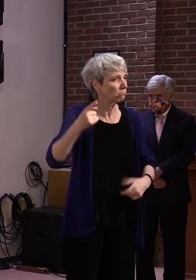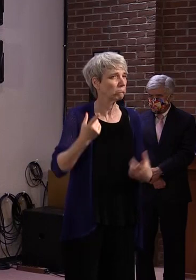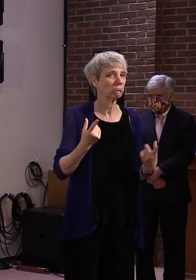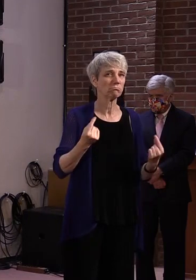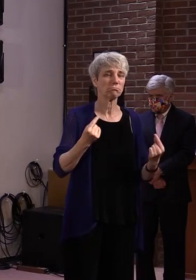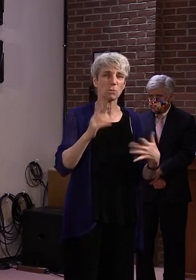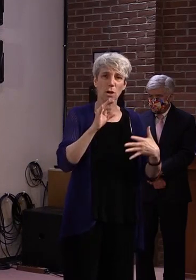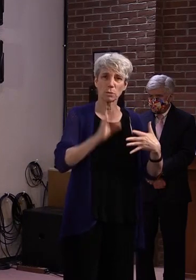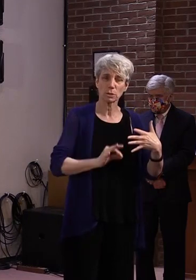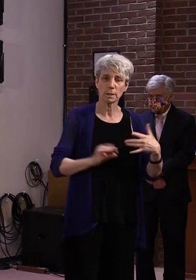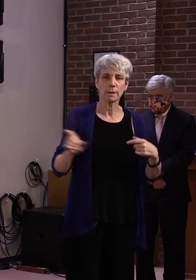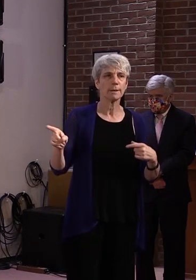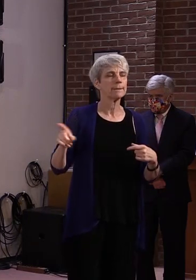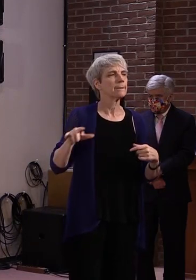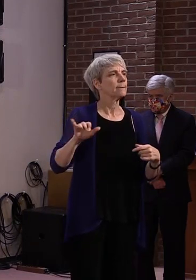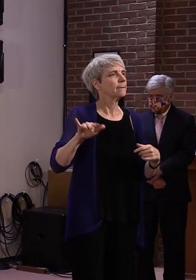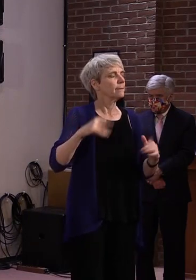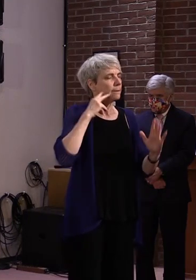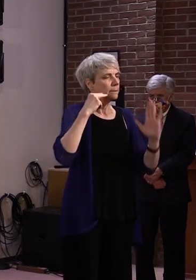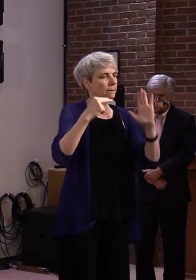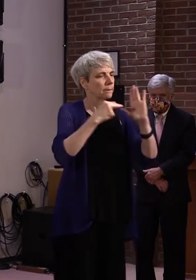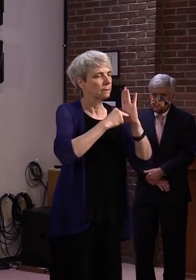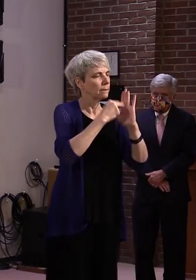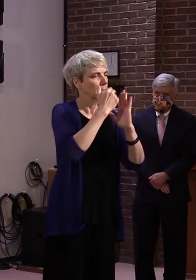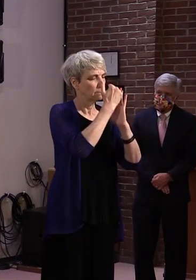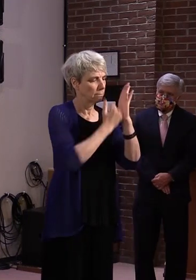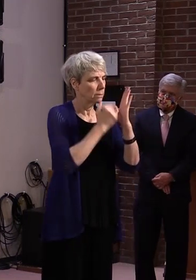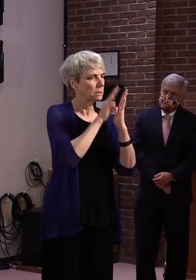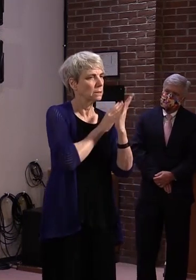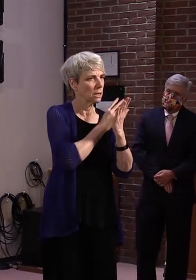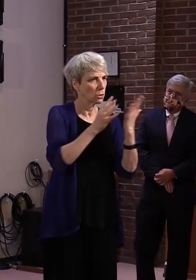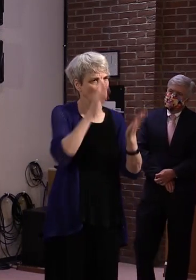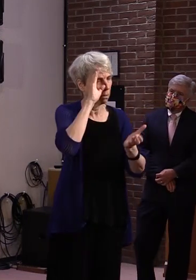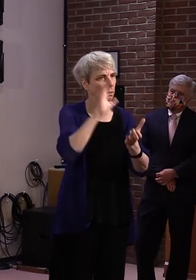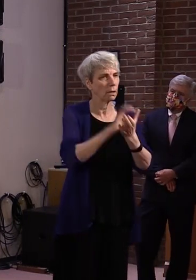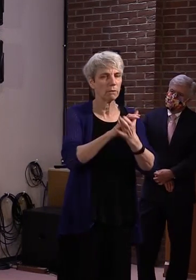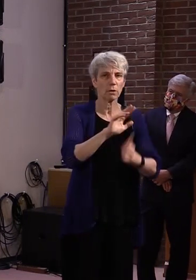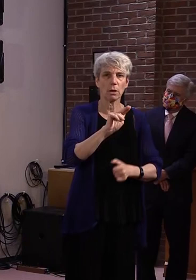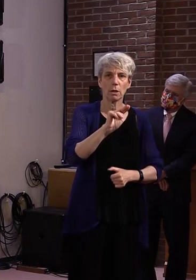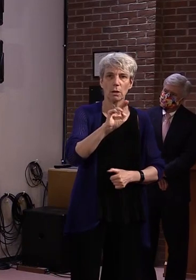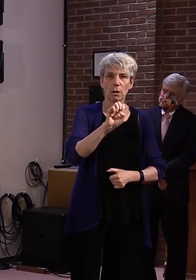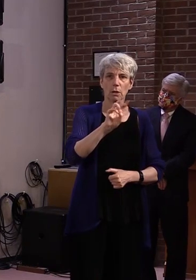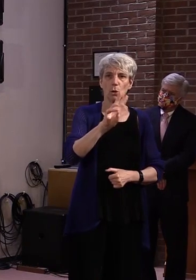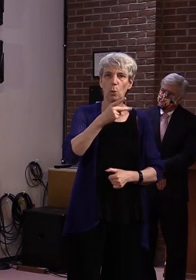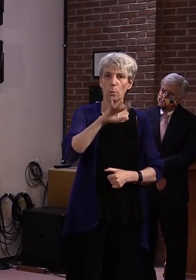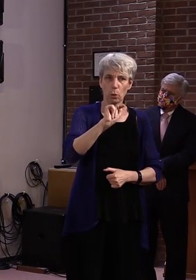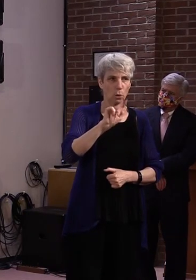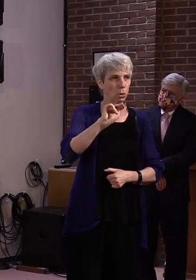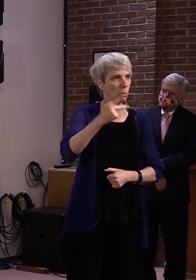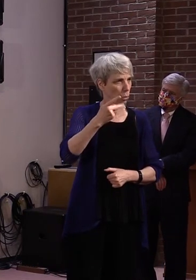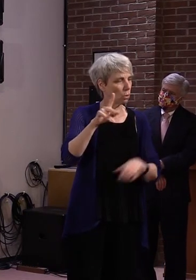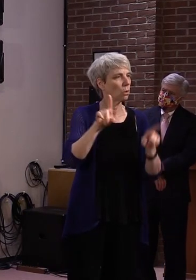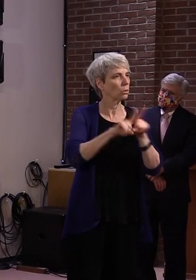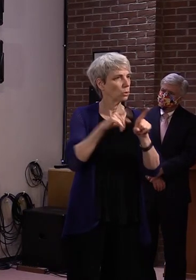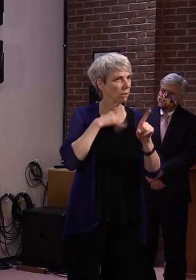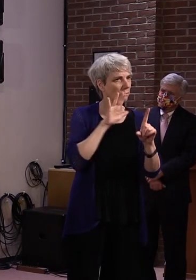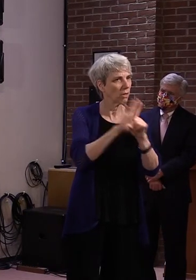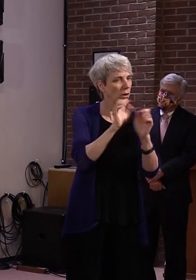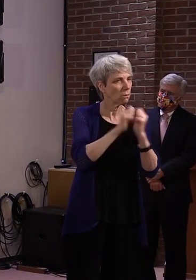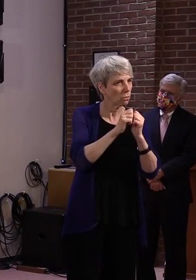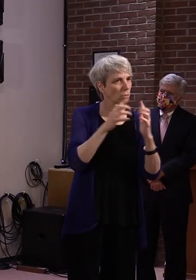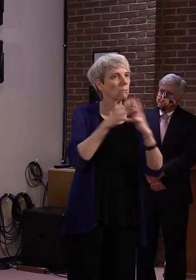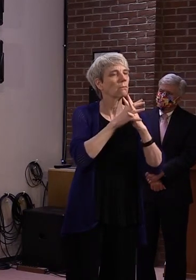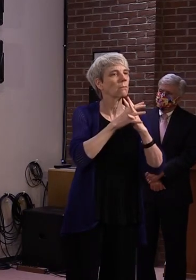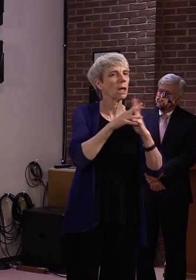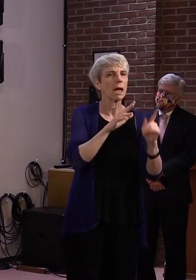for sure what the schedule is, but I've seen pop-up testing in Newport as well, I believe. I've even seen it